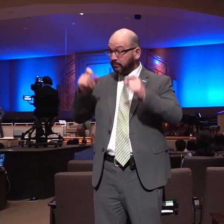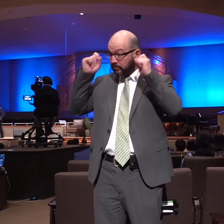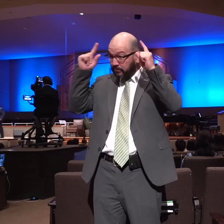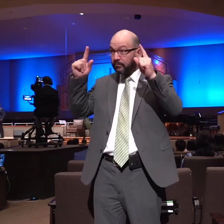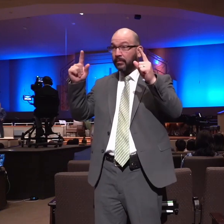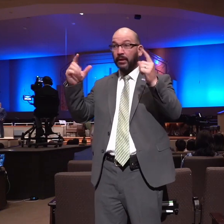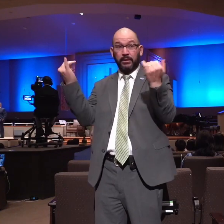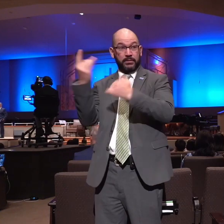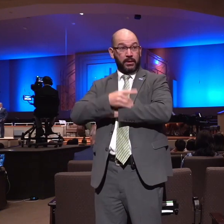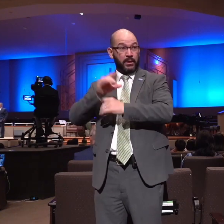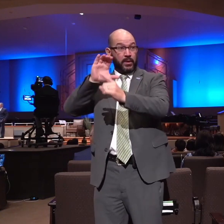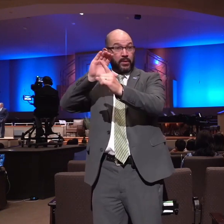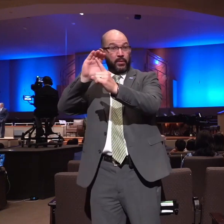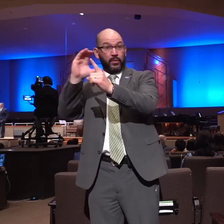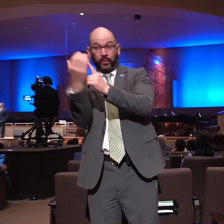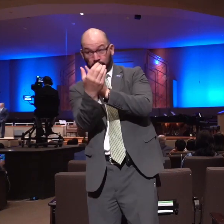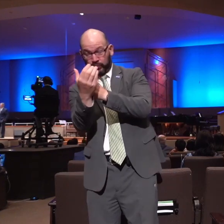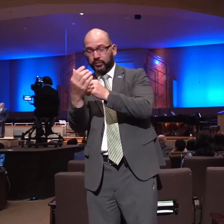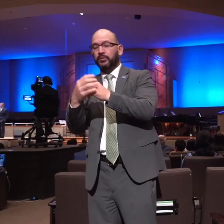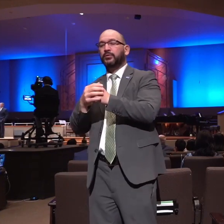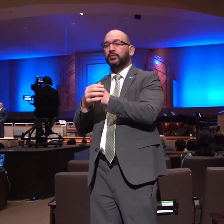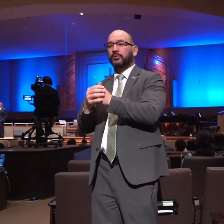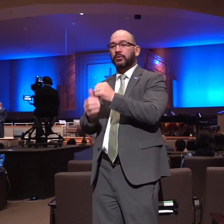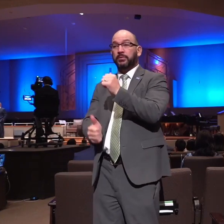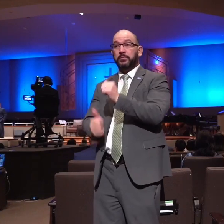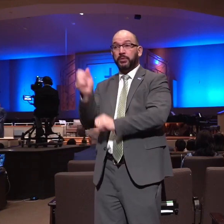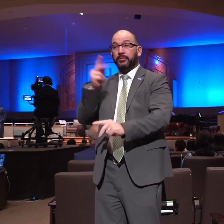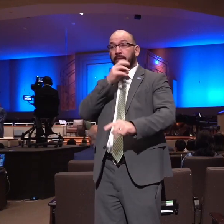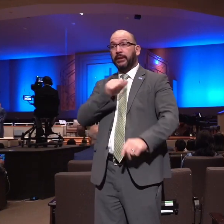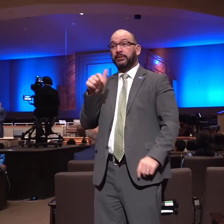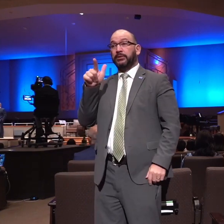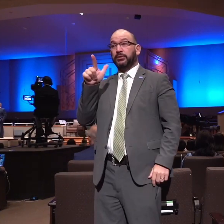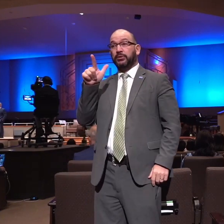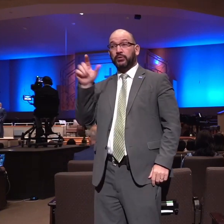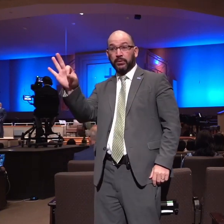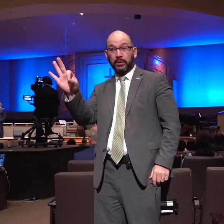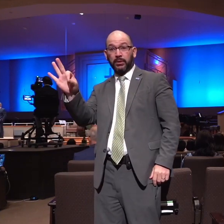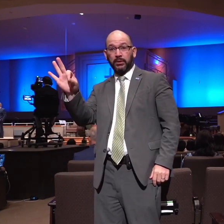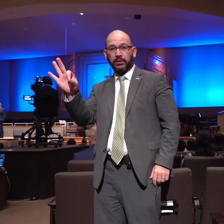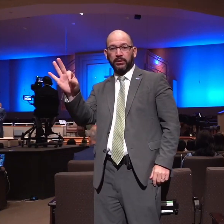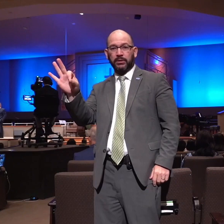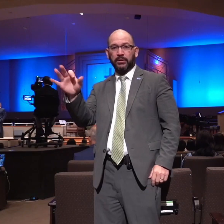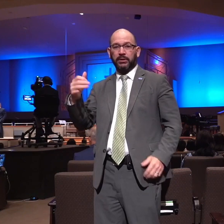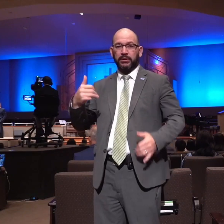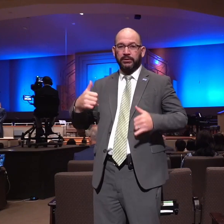today most 29 year olds are still kind of hooked on video games